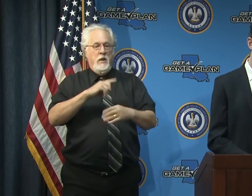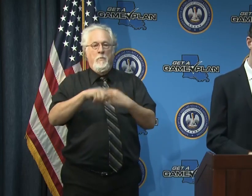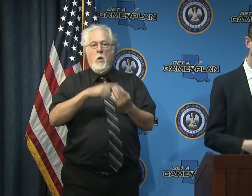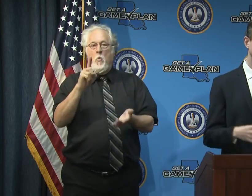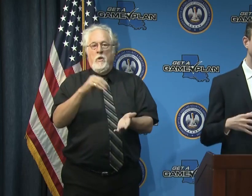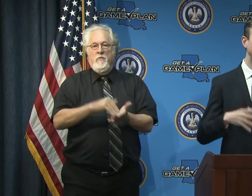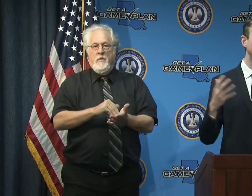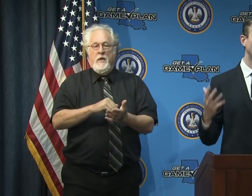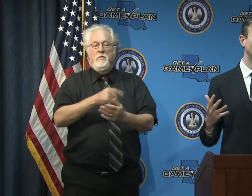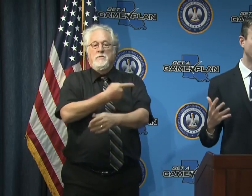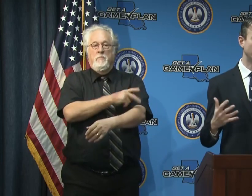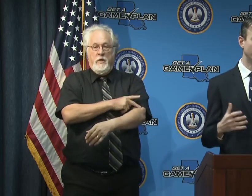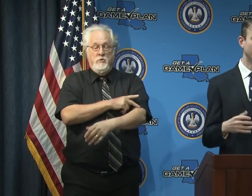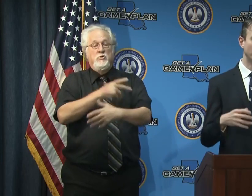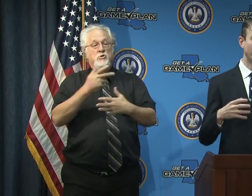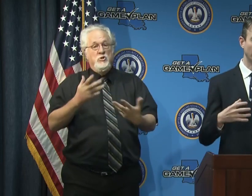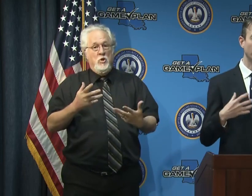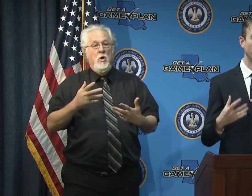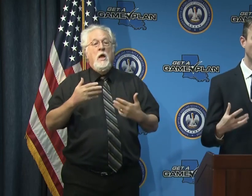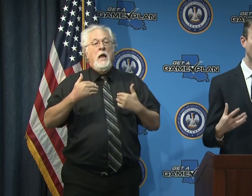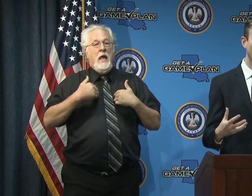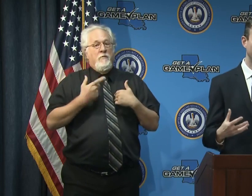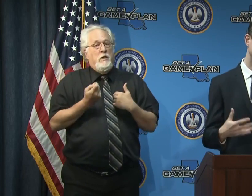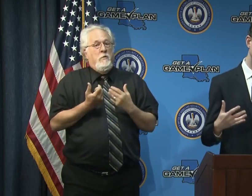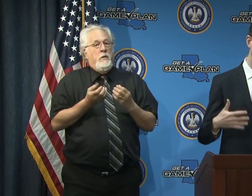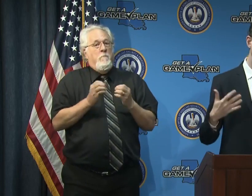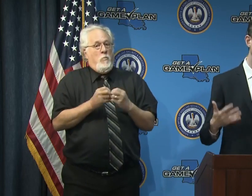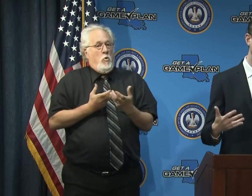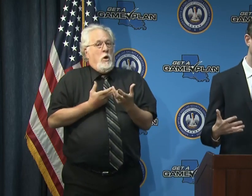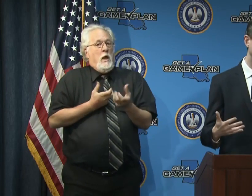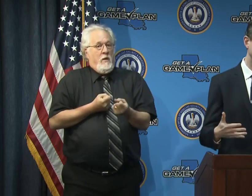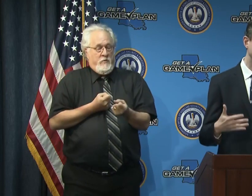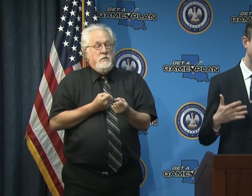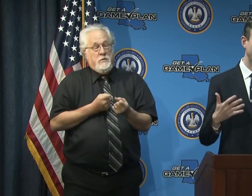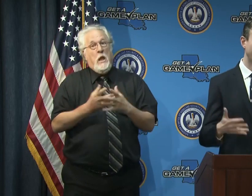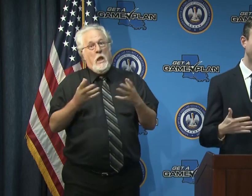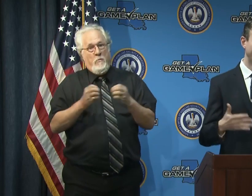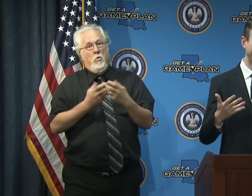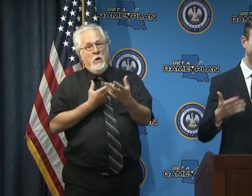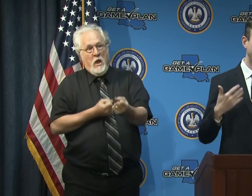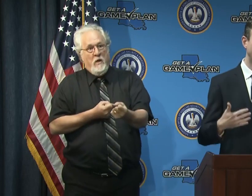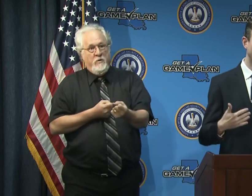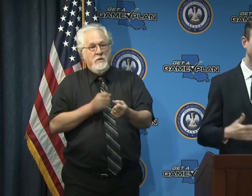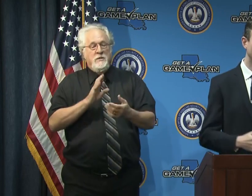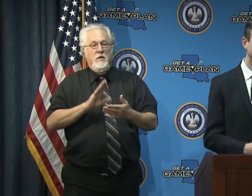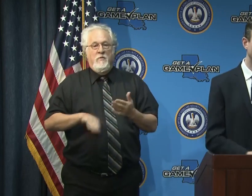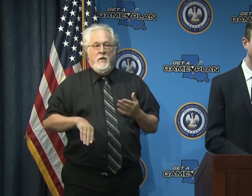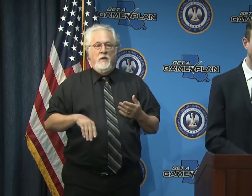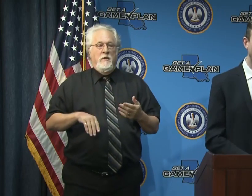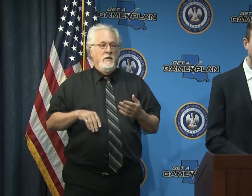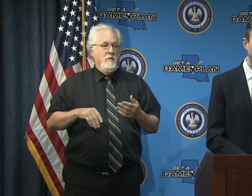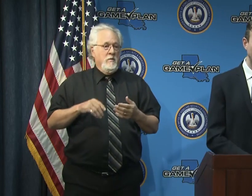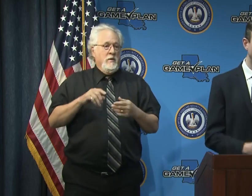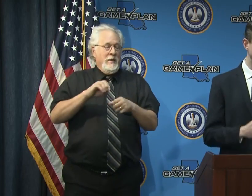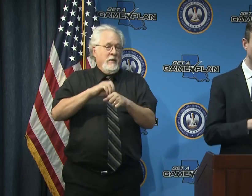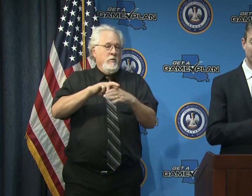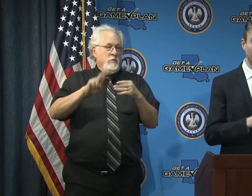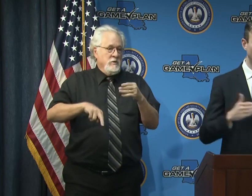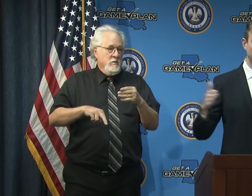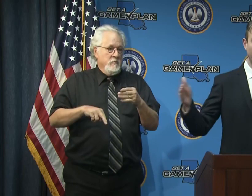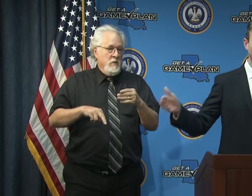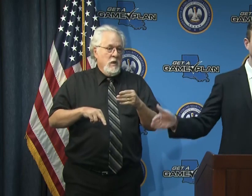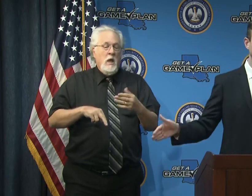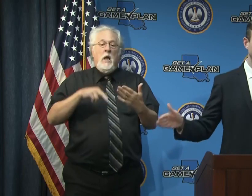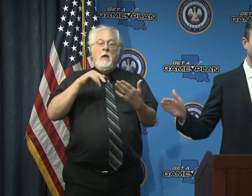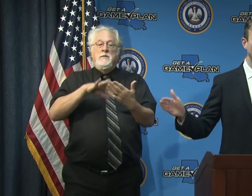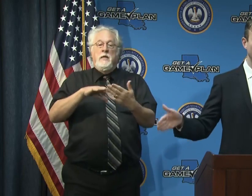thousand patients and so being a large study means that we have a little bit more confidence actually we have a lot more confidence than in the kind of results that come back now this was a